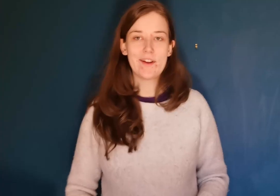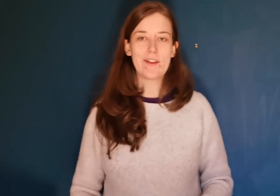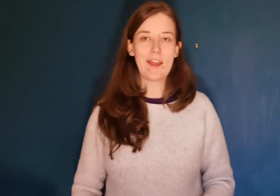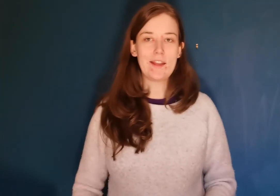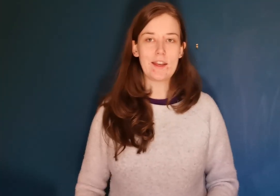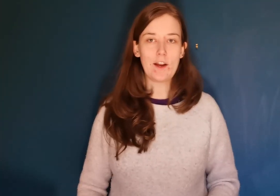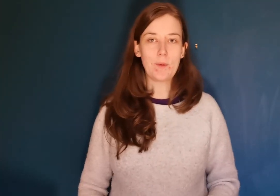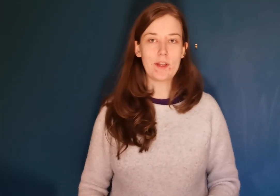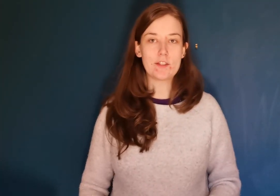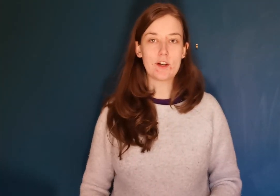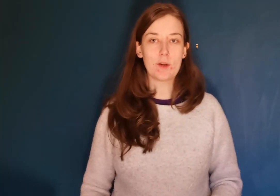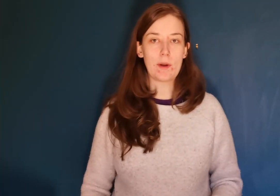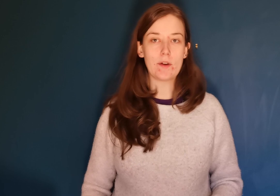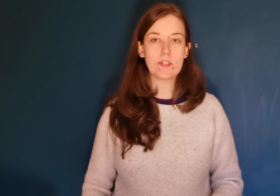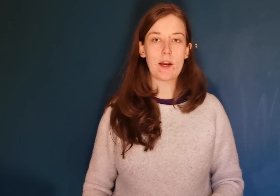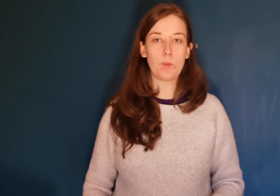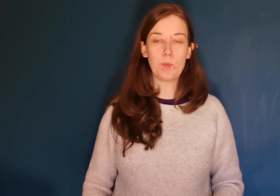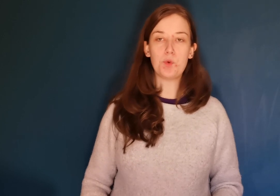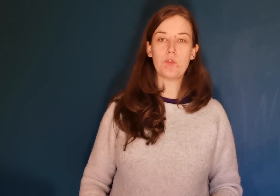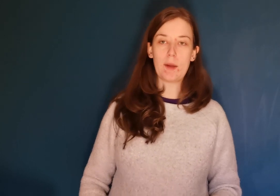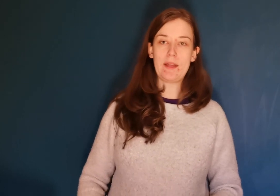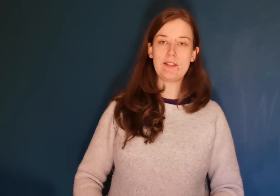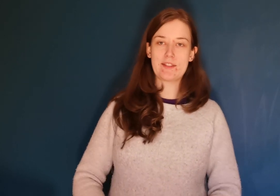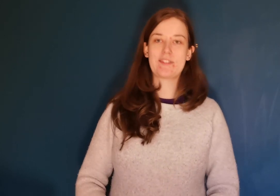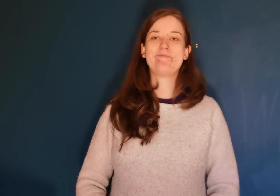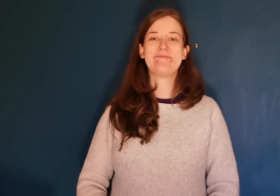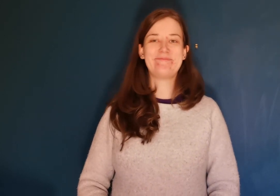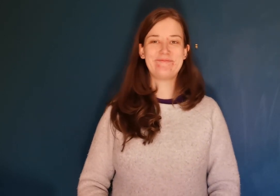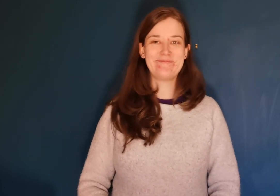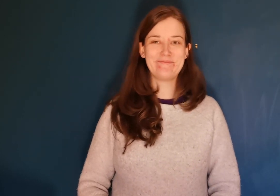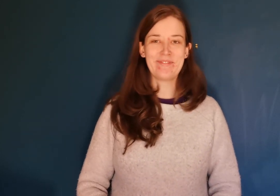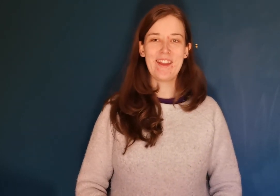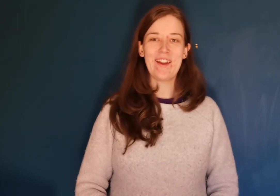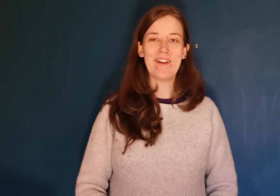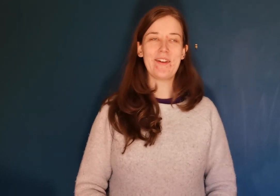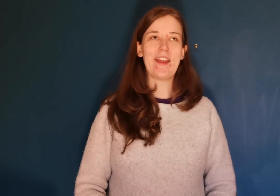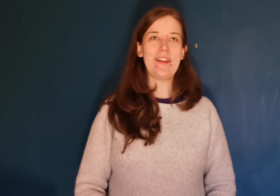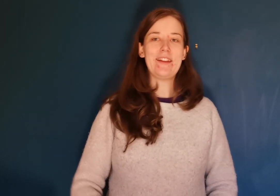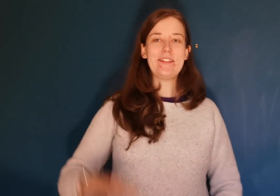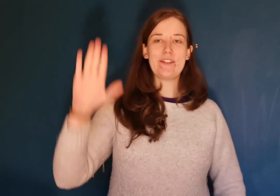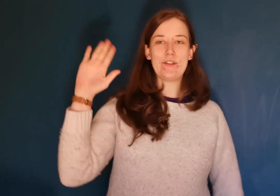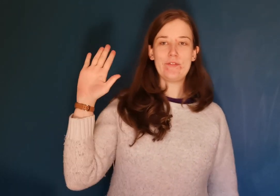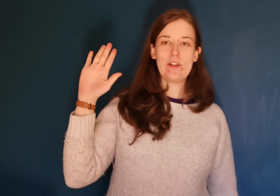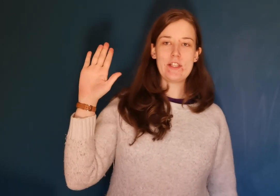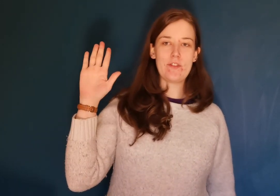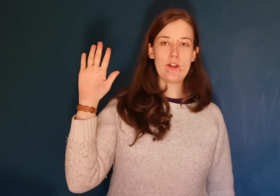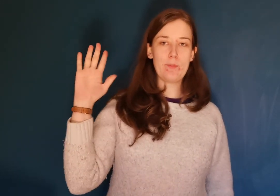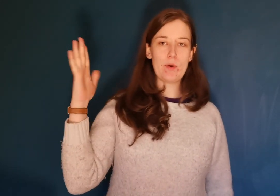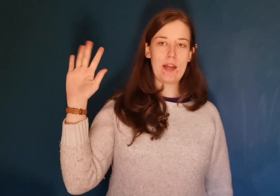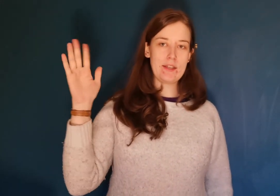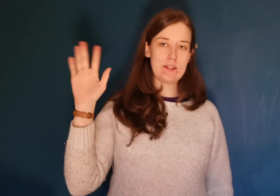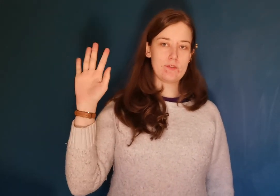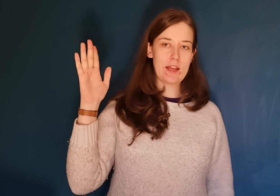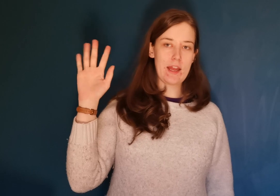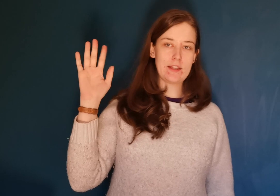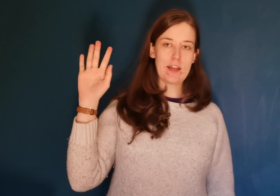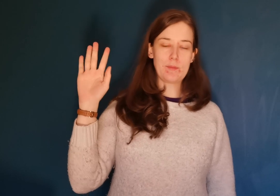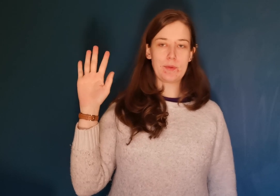Okay, now we're gonna talk about our bow rabbits. Okay, so first of all, bow hand, right hand up,